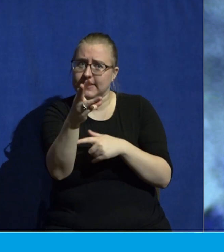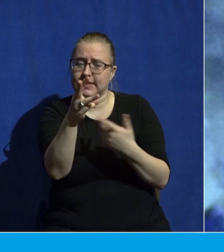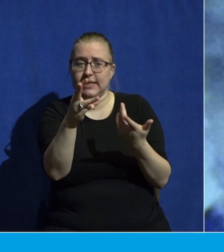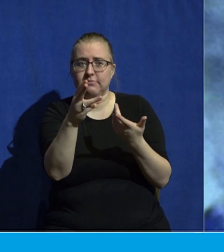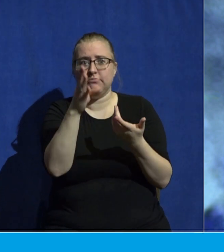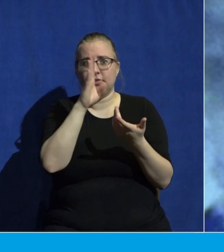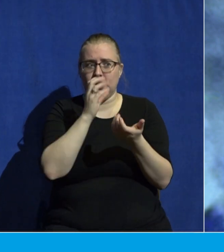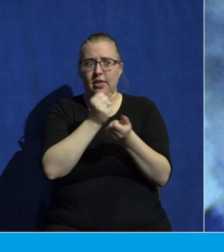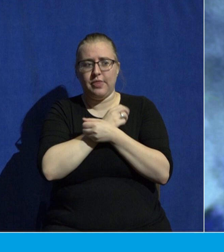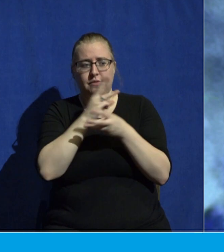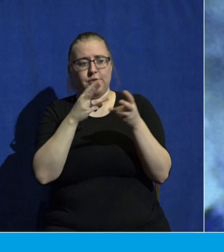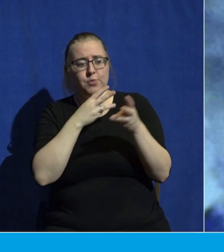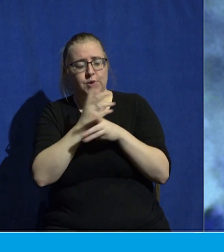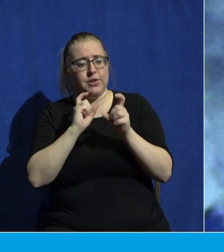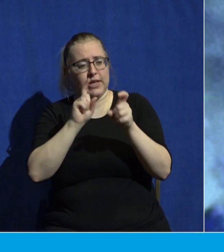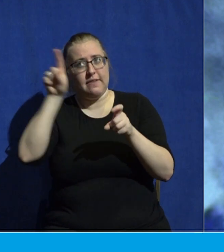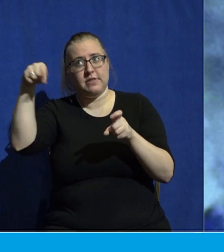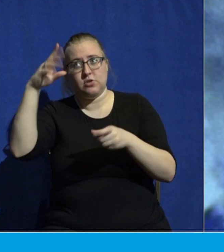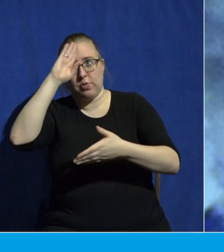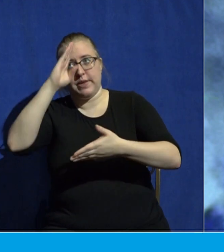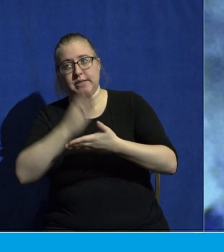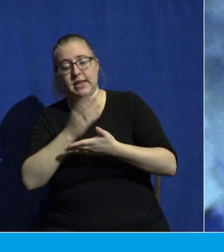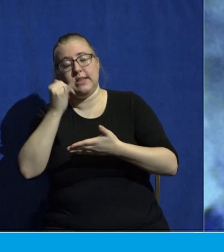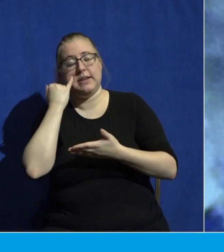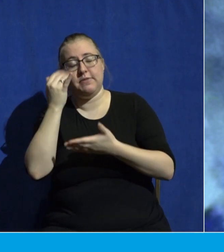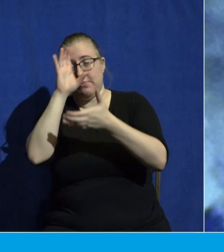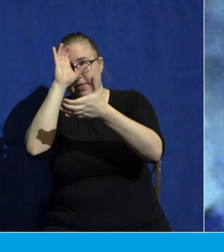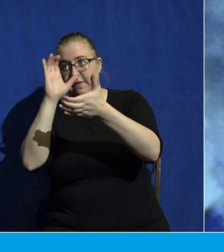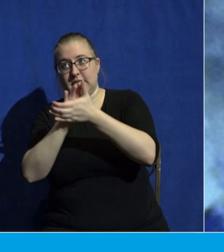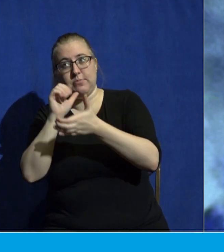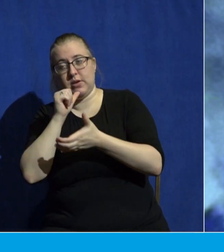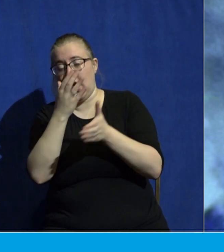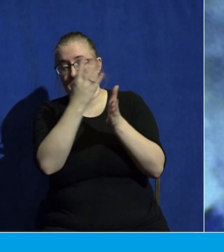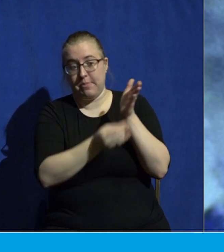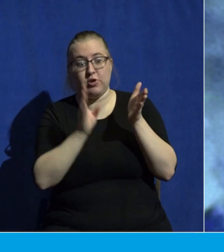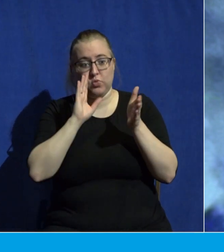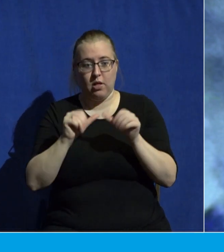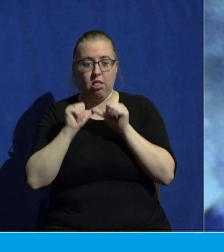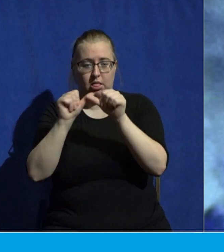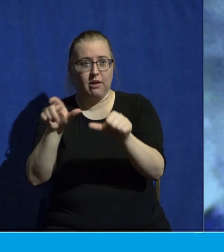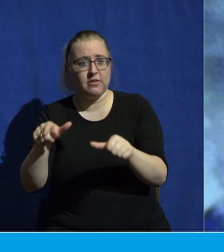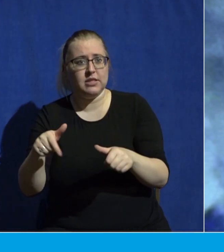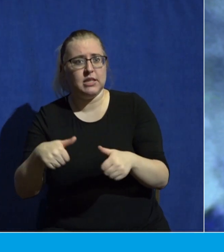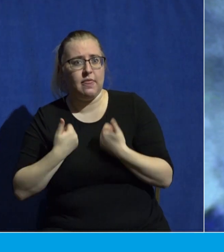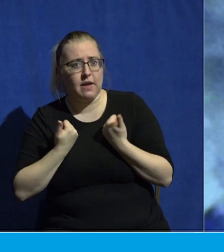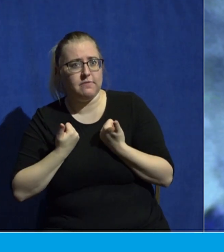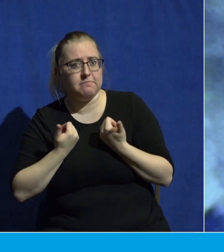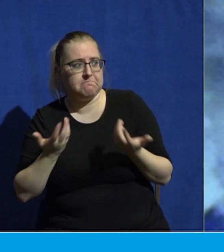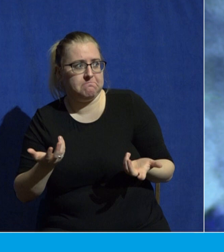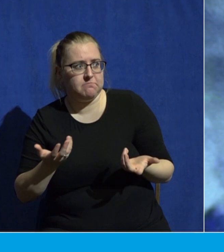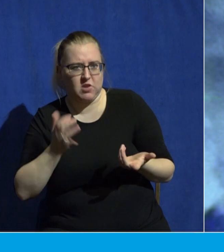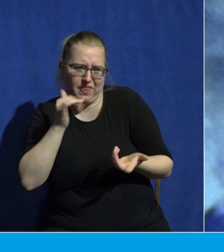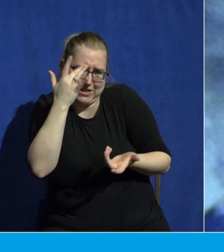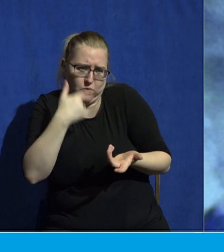his only son that whoever believes in him should not perish but have everlasting life. That's what makes me a Christian. But let me ask you a question today.